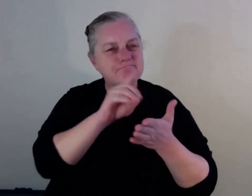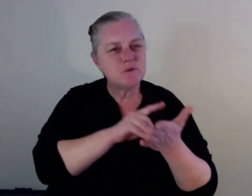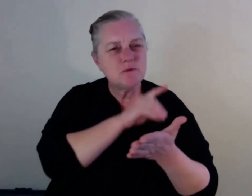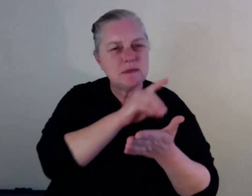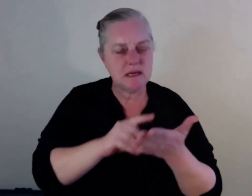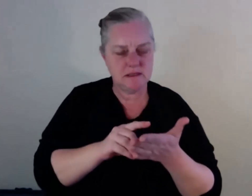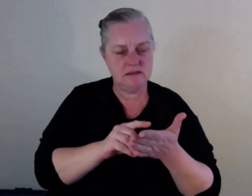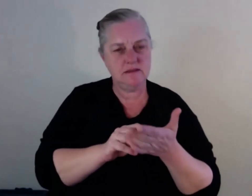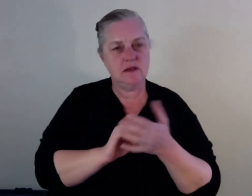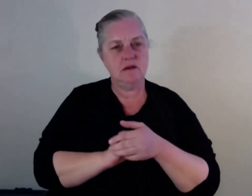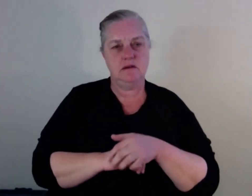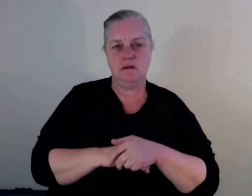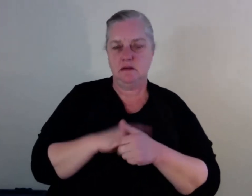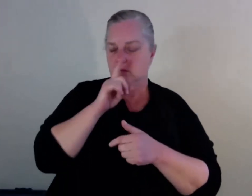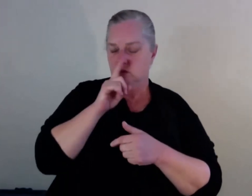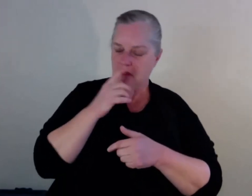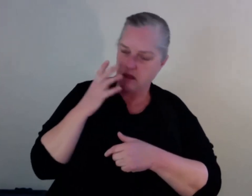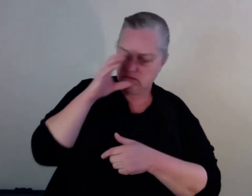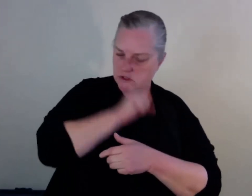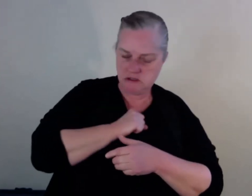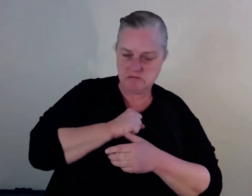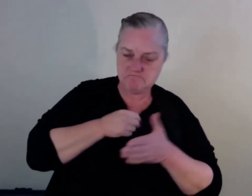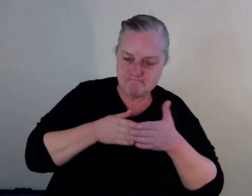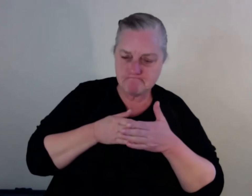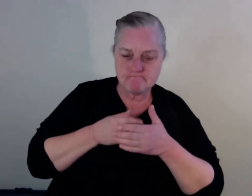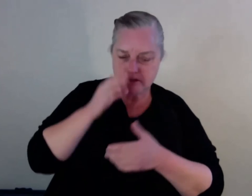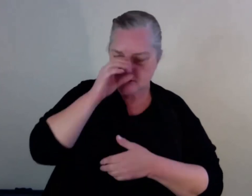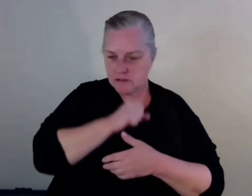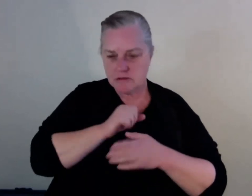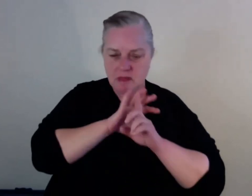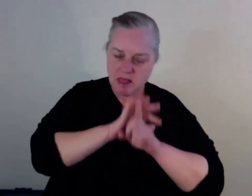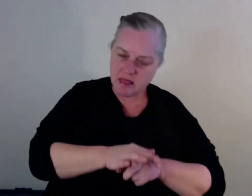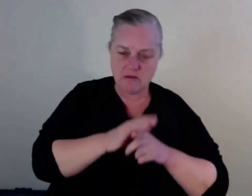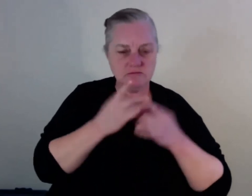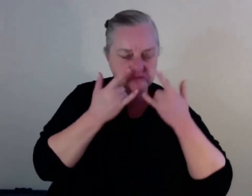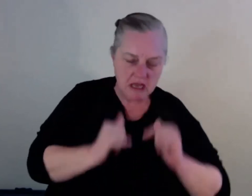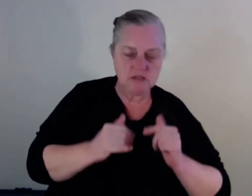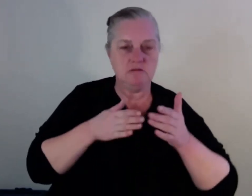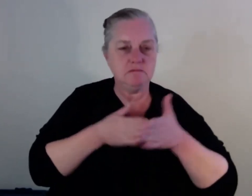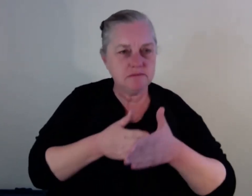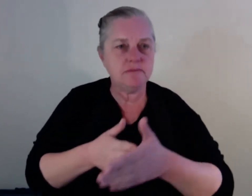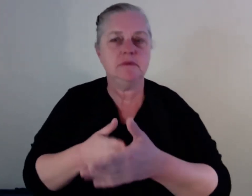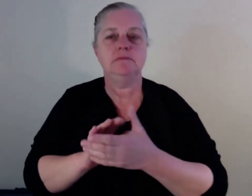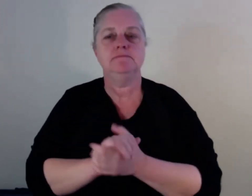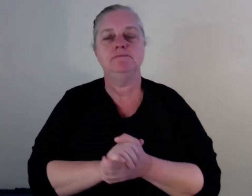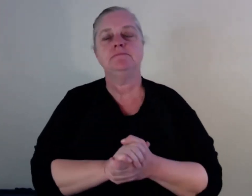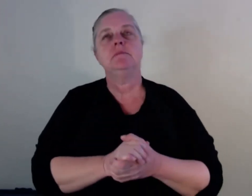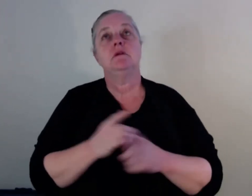things in relation to one person I was chatting with in an interview talked about the significance of ageism